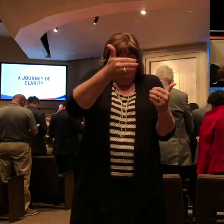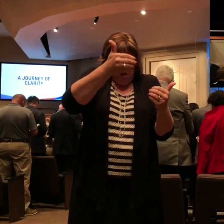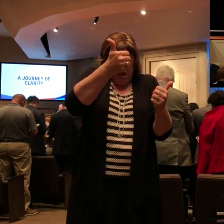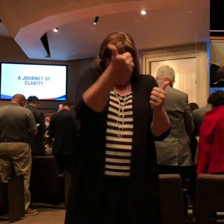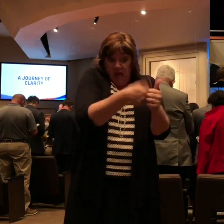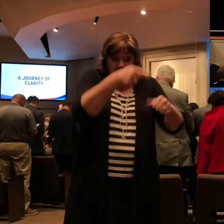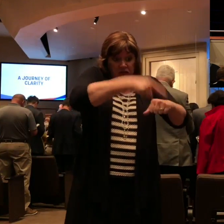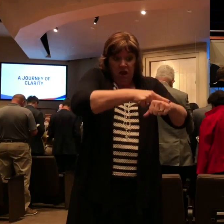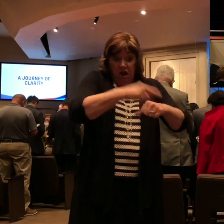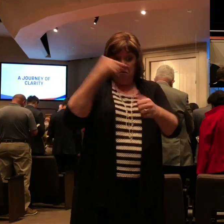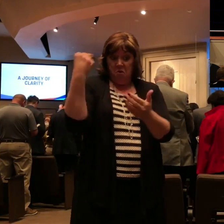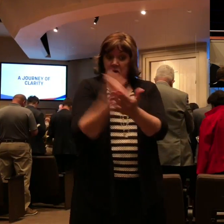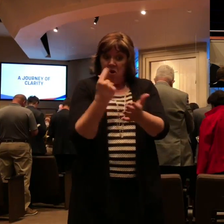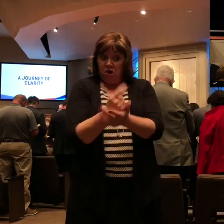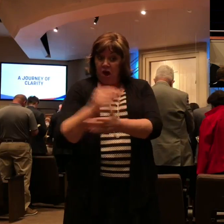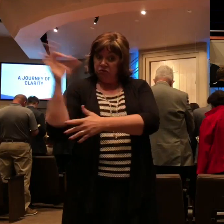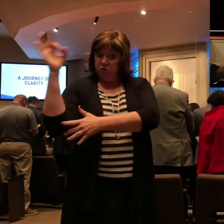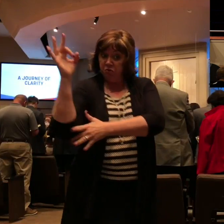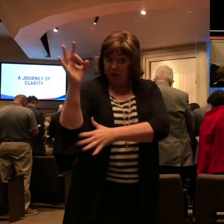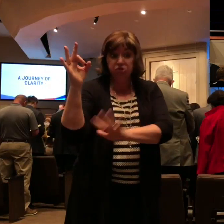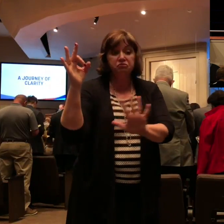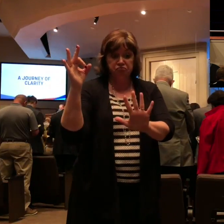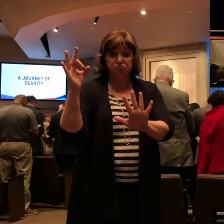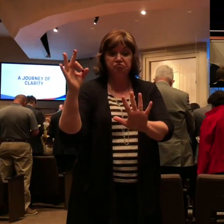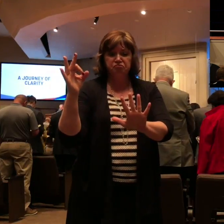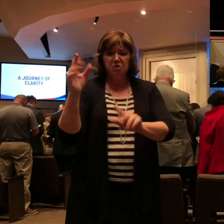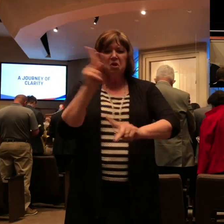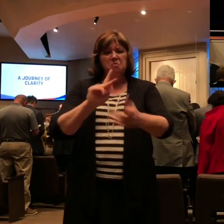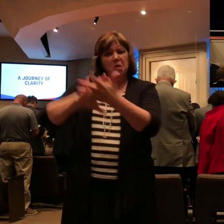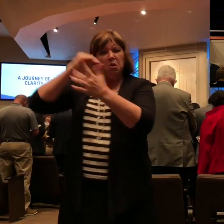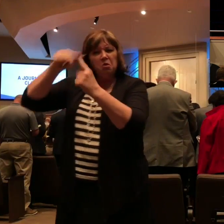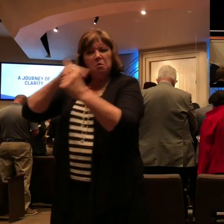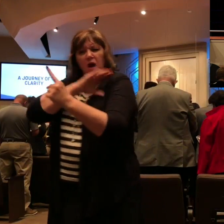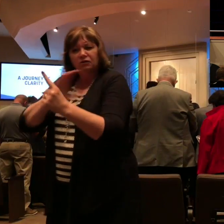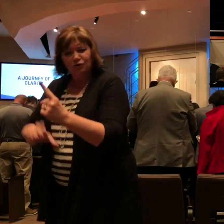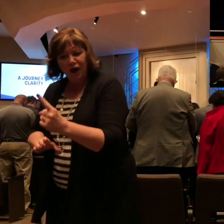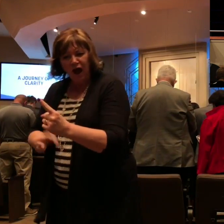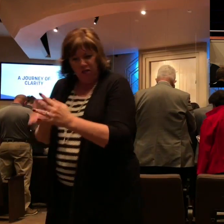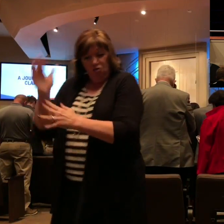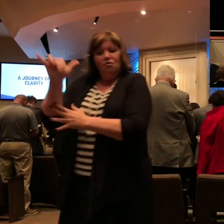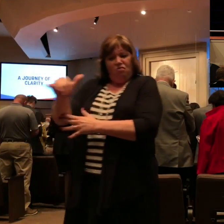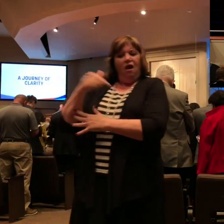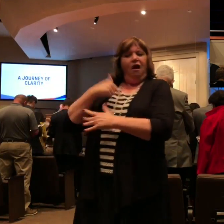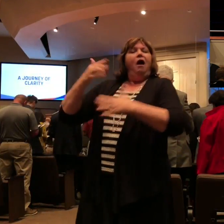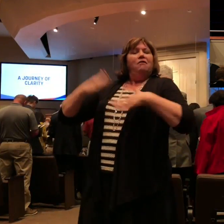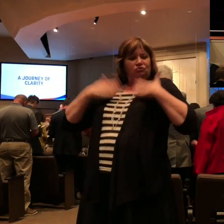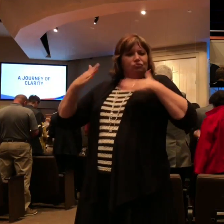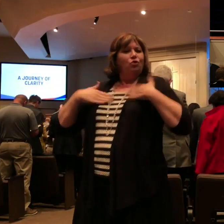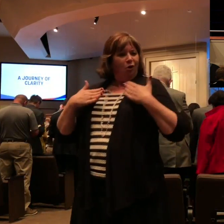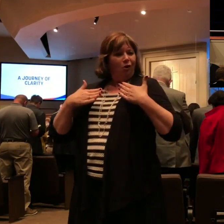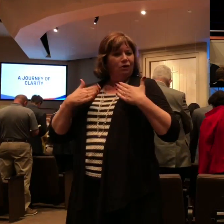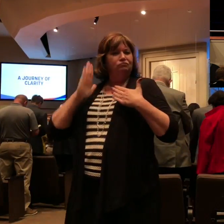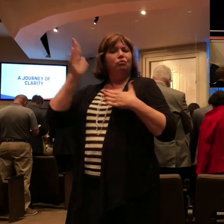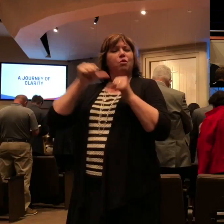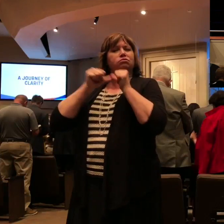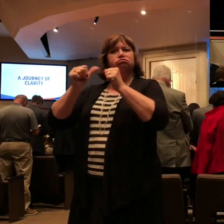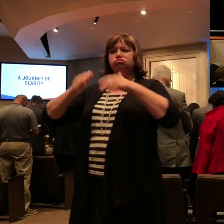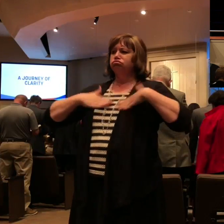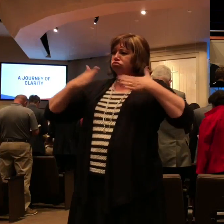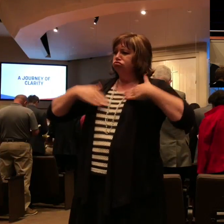pretense or in truth, Christ is preached. And I therein do rejoice, yea, and will rejoice. For I know that this shall